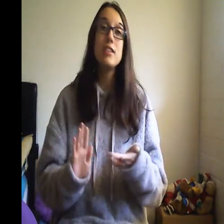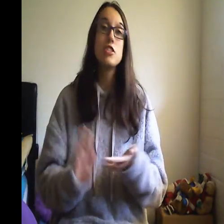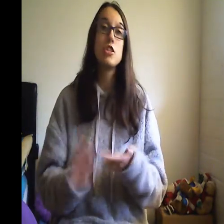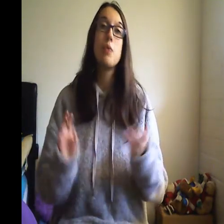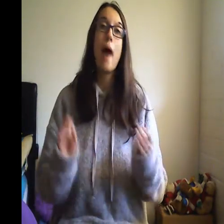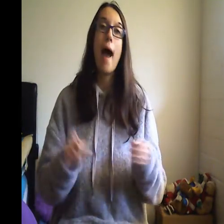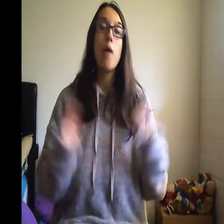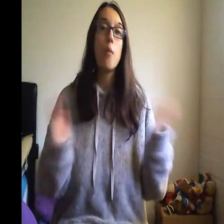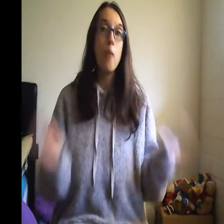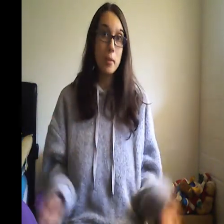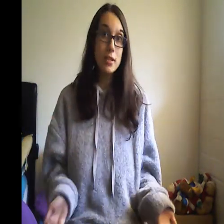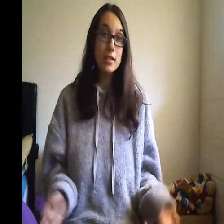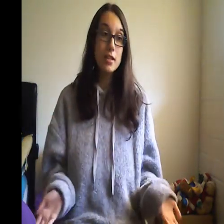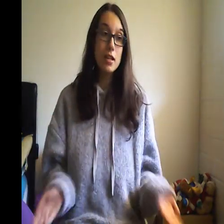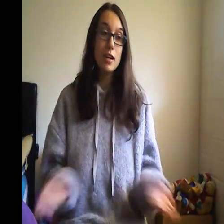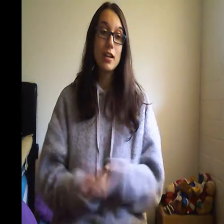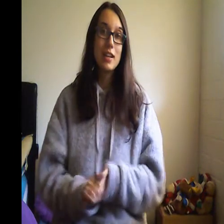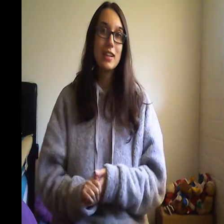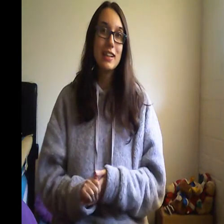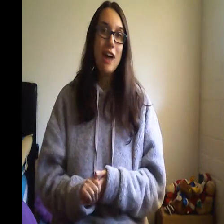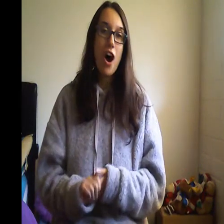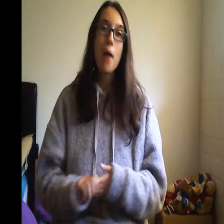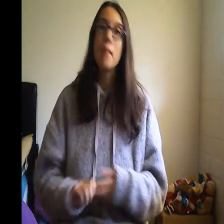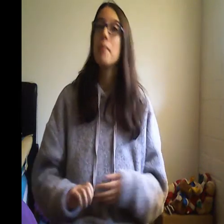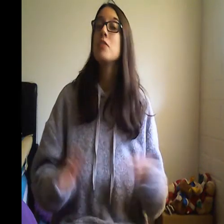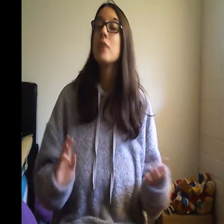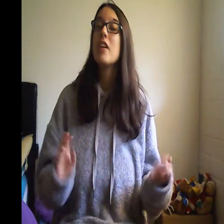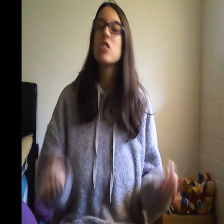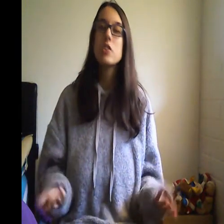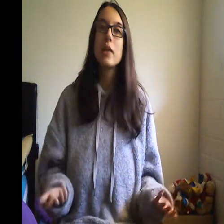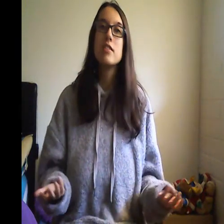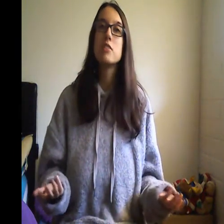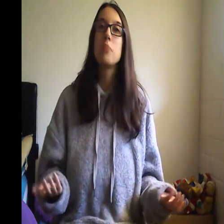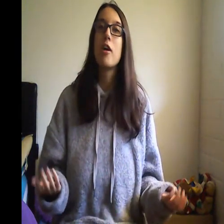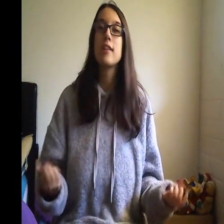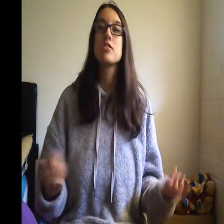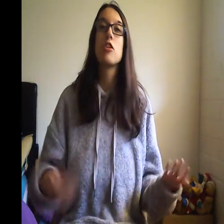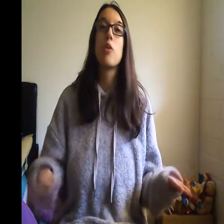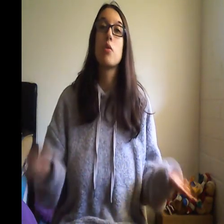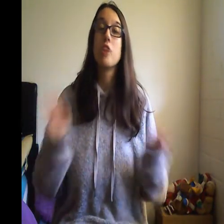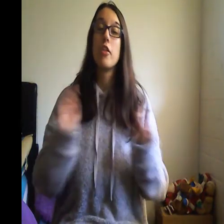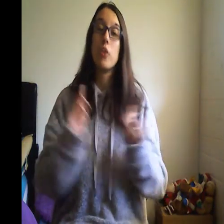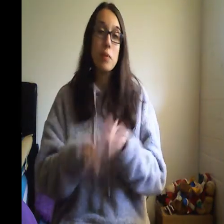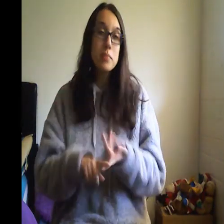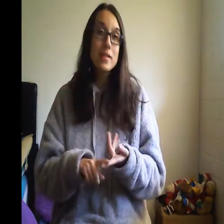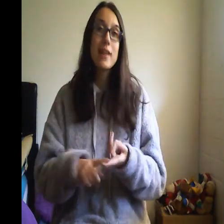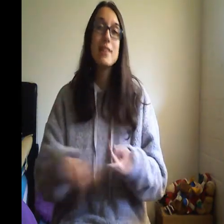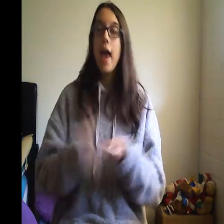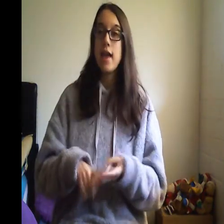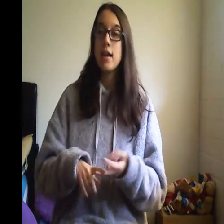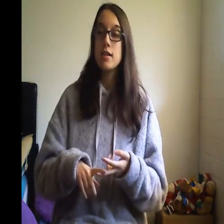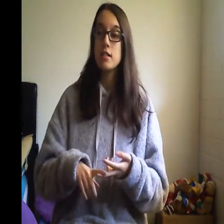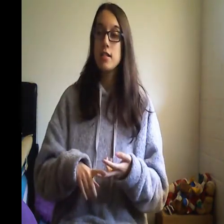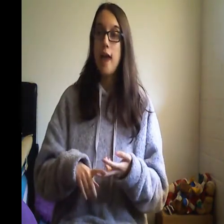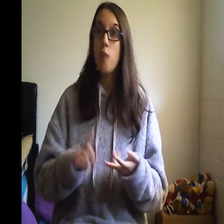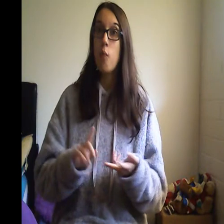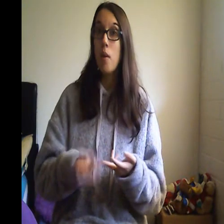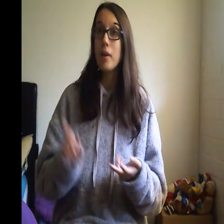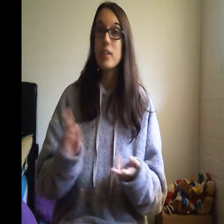482 at walmart um you can also get these products of course on their website and